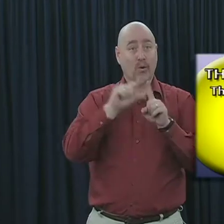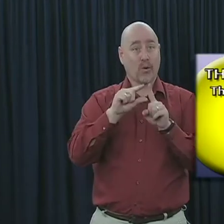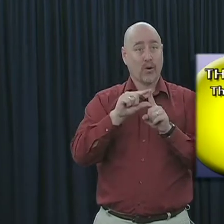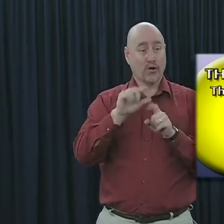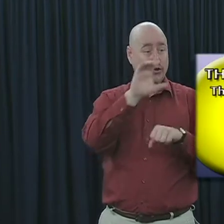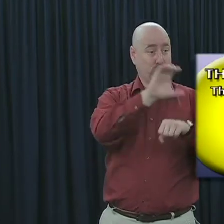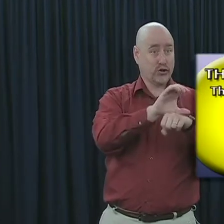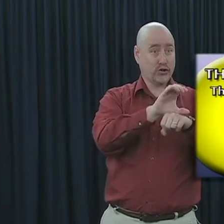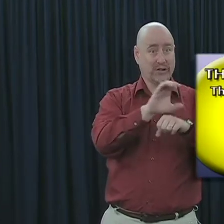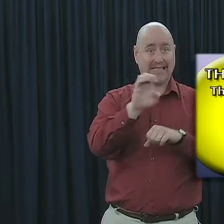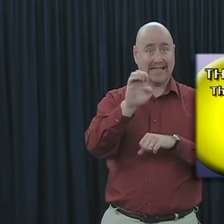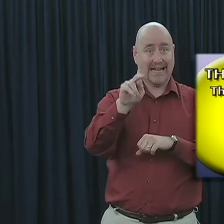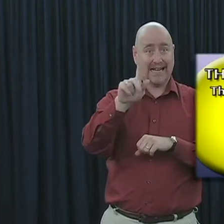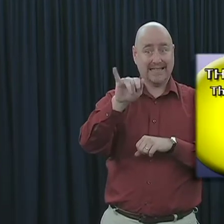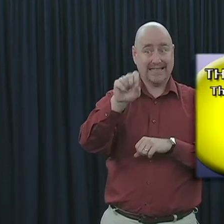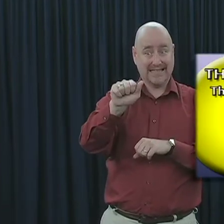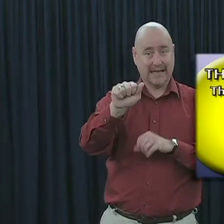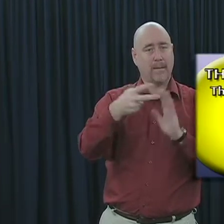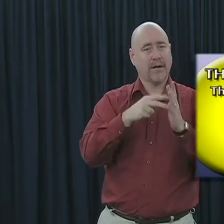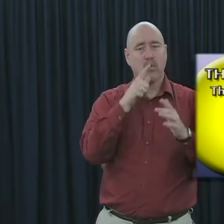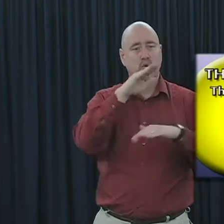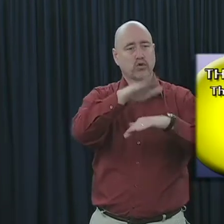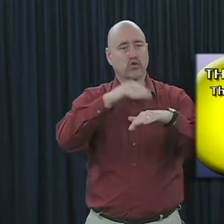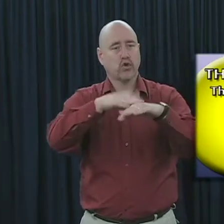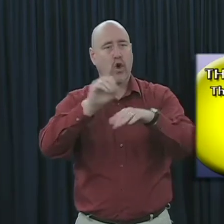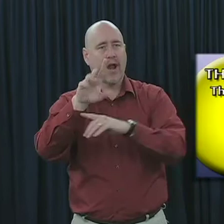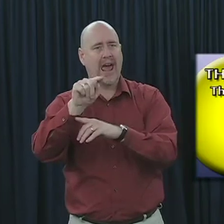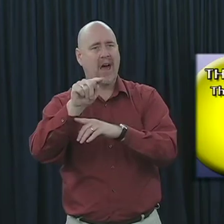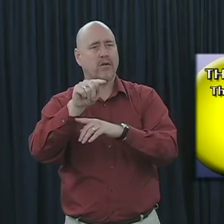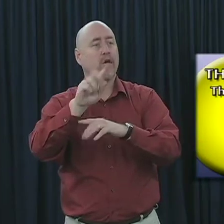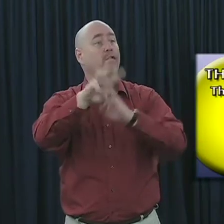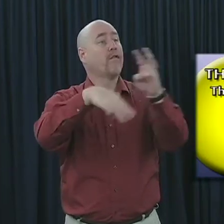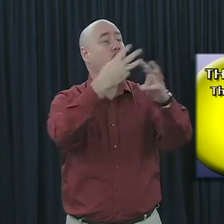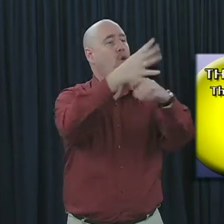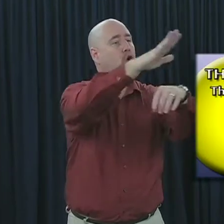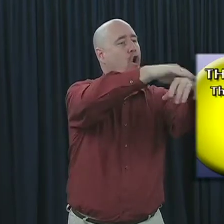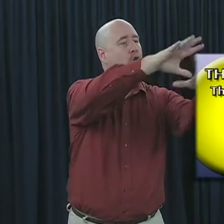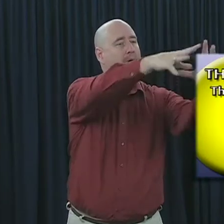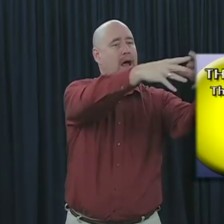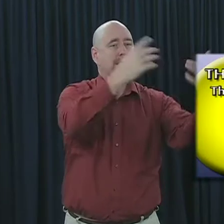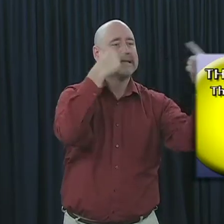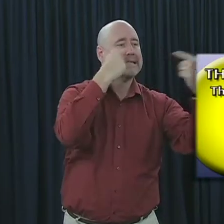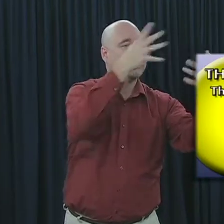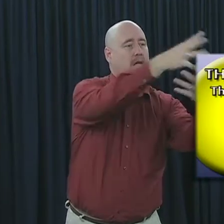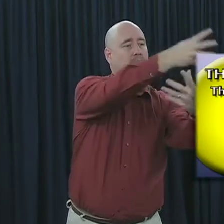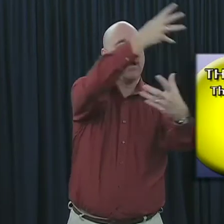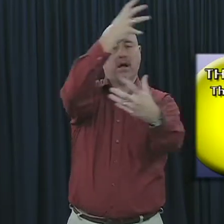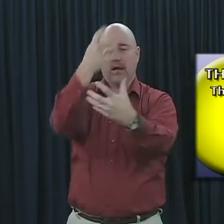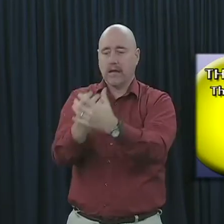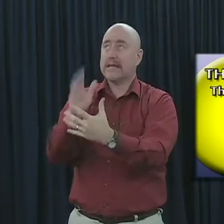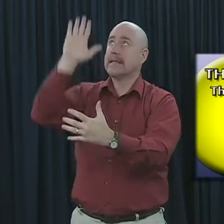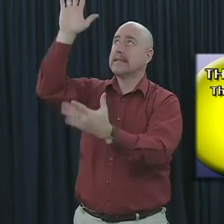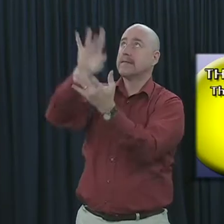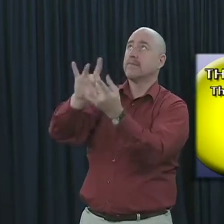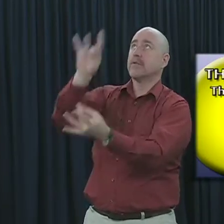reveals, they are the called out, called out of the world, out of darkness, and into God's spiritual light.